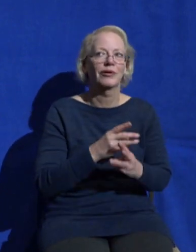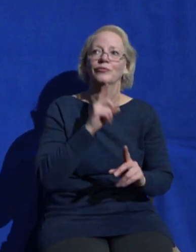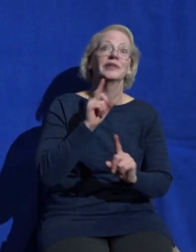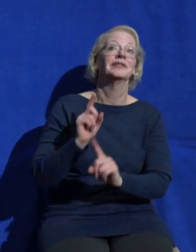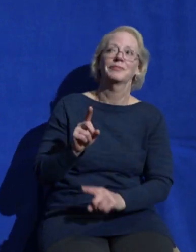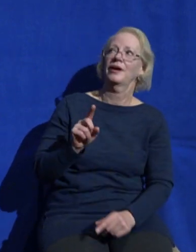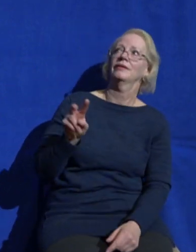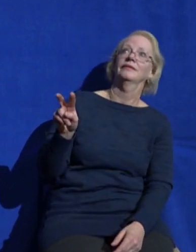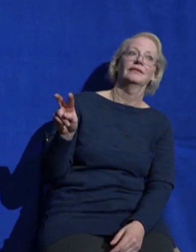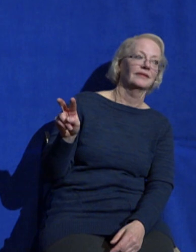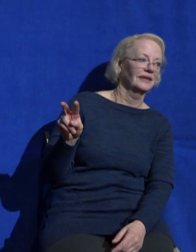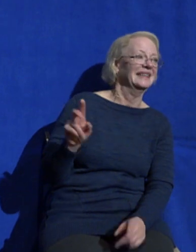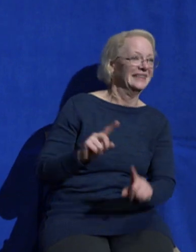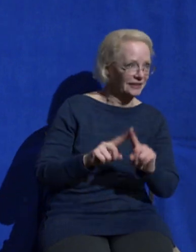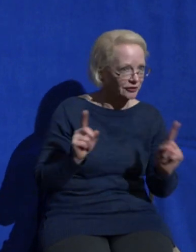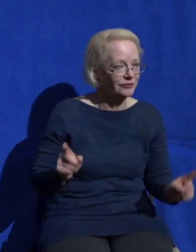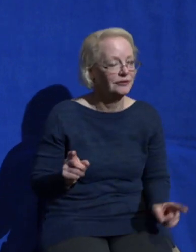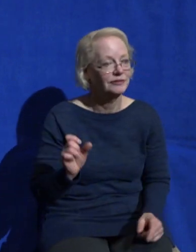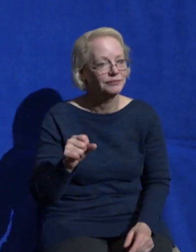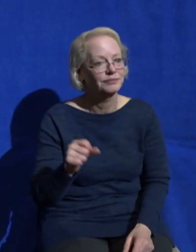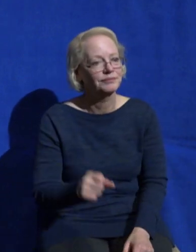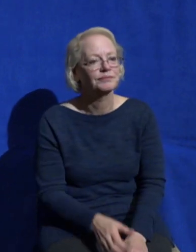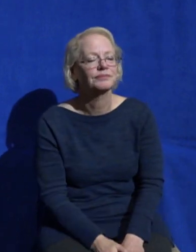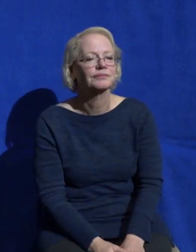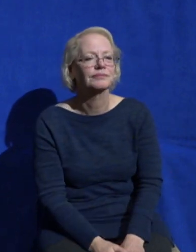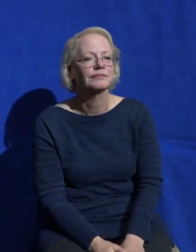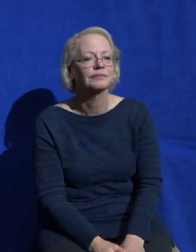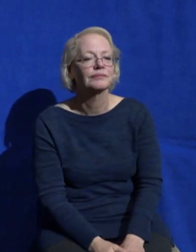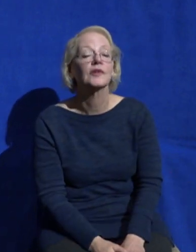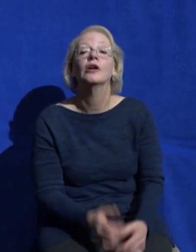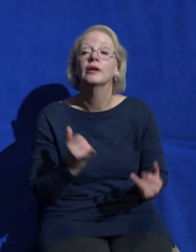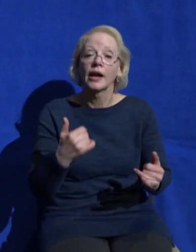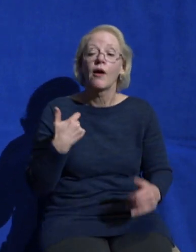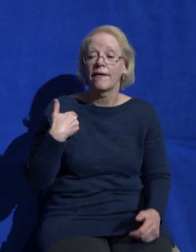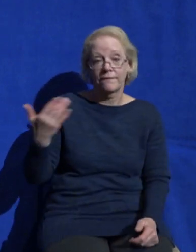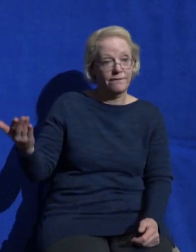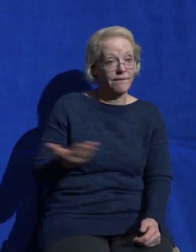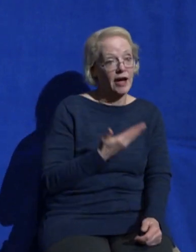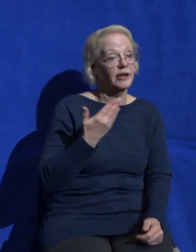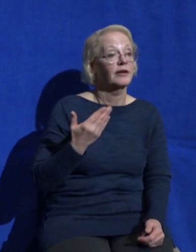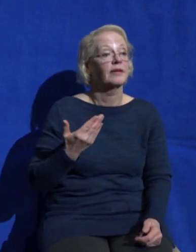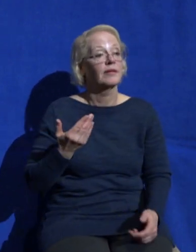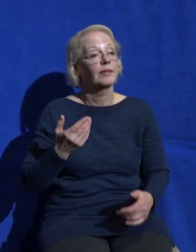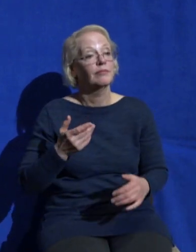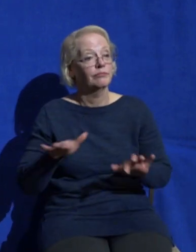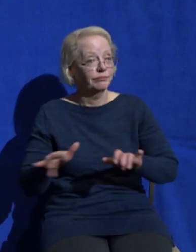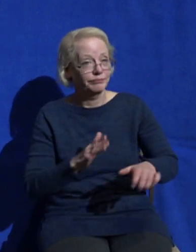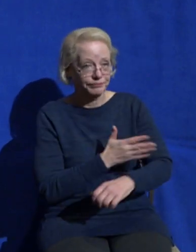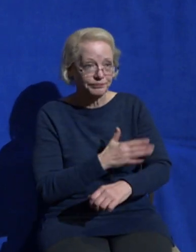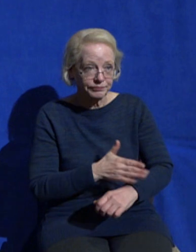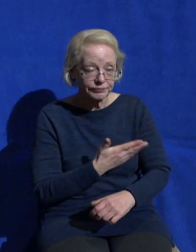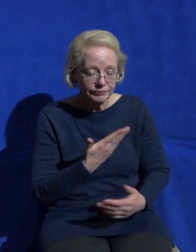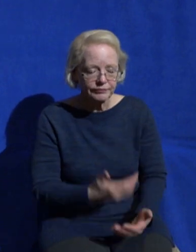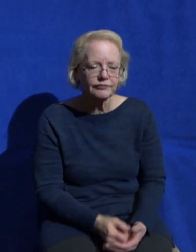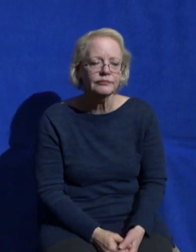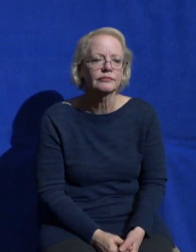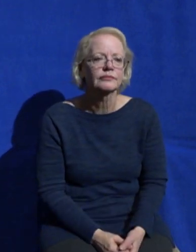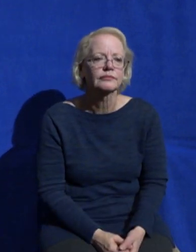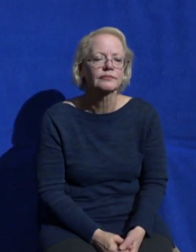during these 21 days of prayer is something called a prayer retreat and it's just you know spending extended time in prayer and I